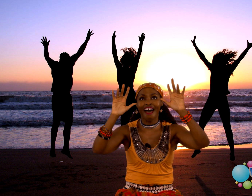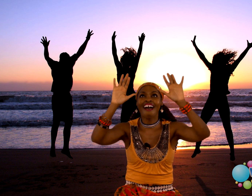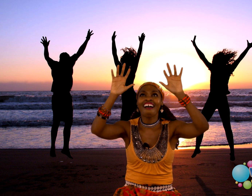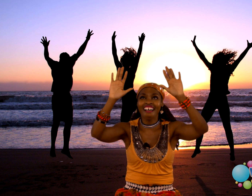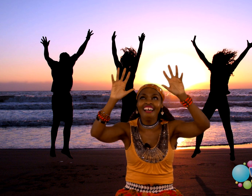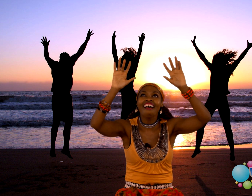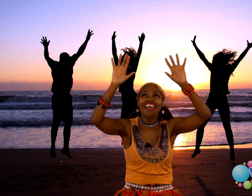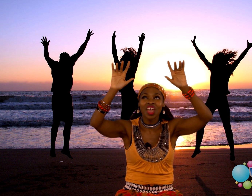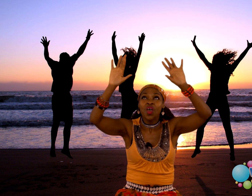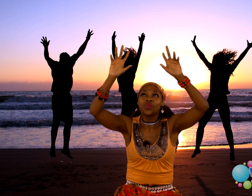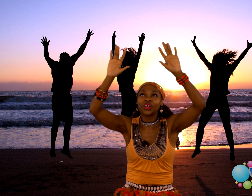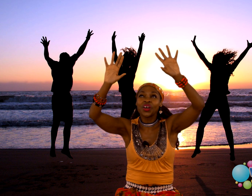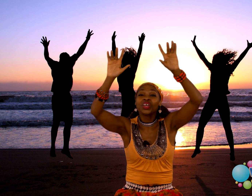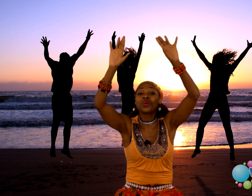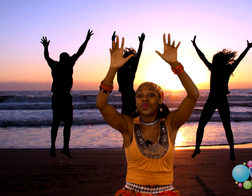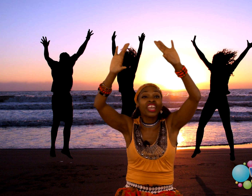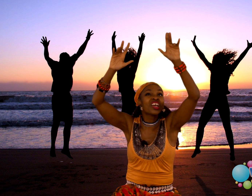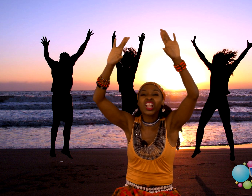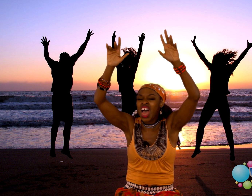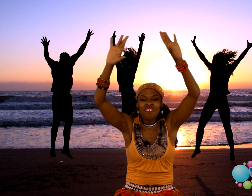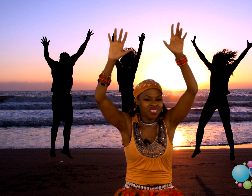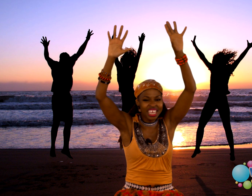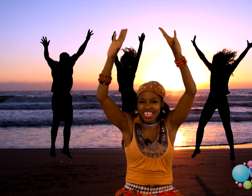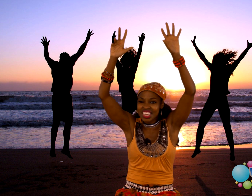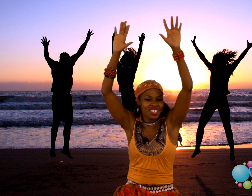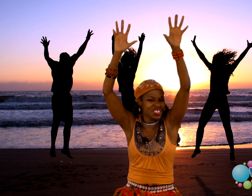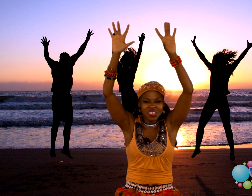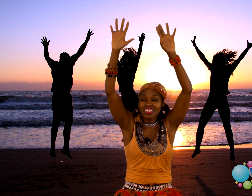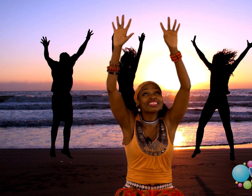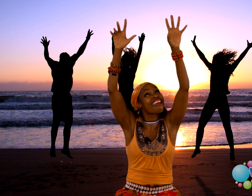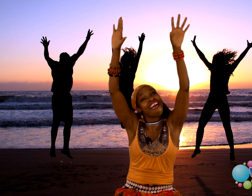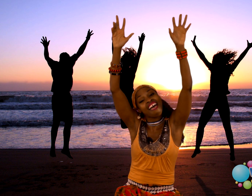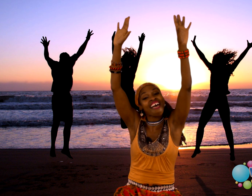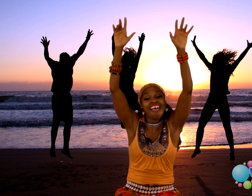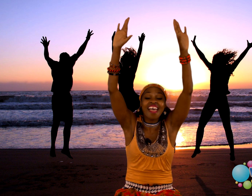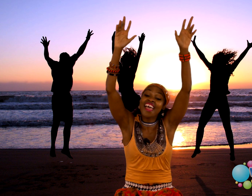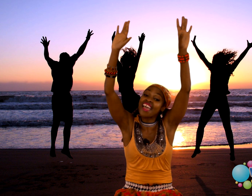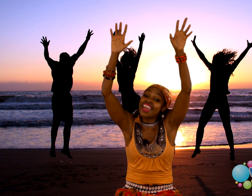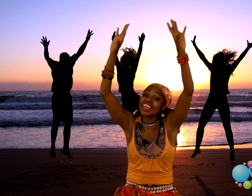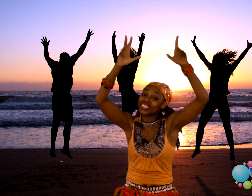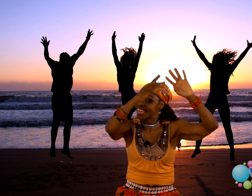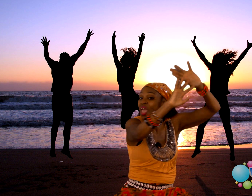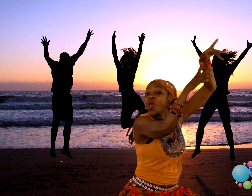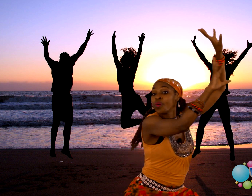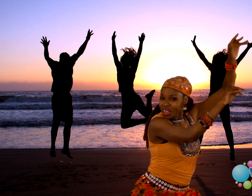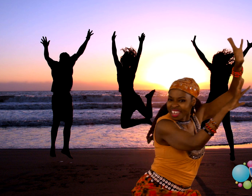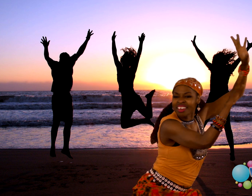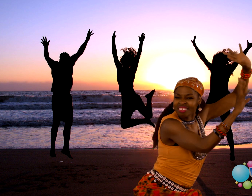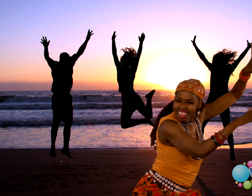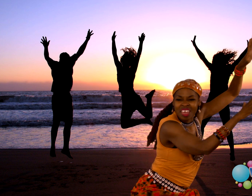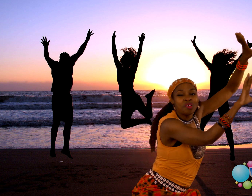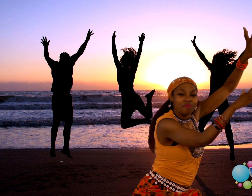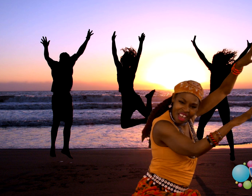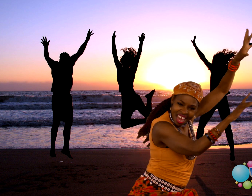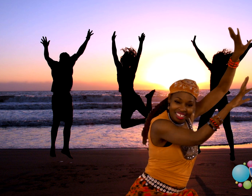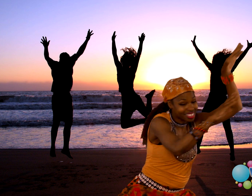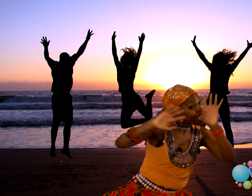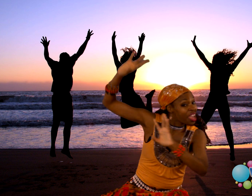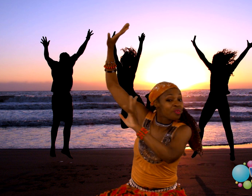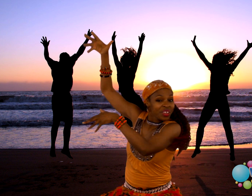high. I want you wiggling your fingers to the side. Wiggle them right and